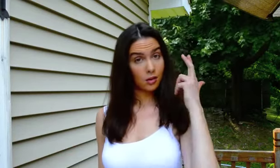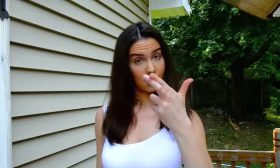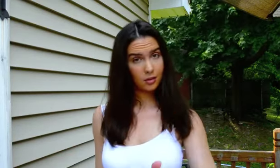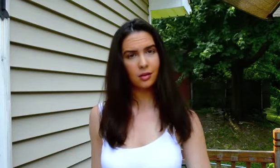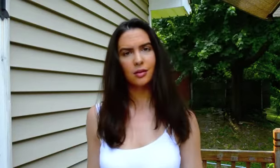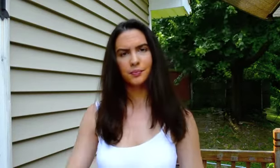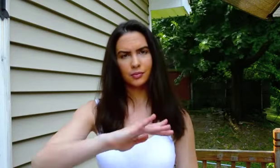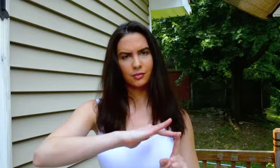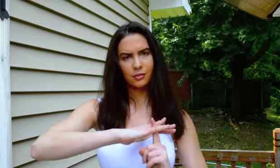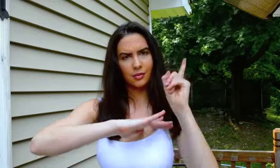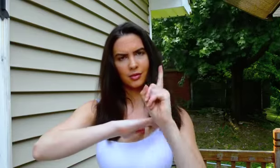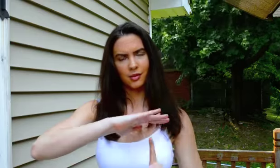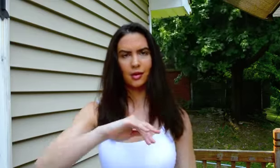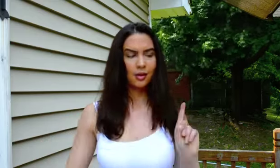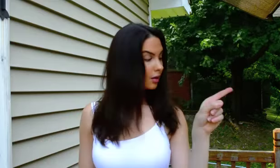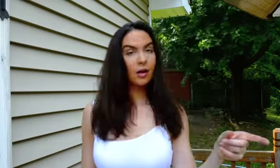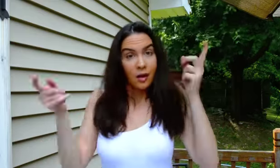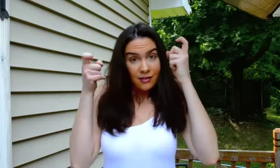knew it was wrong Always got high when he fucking